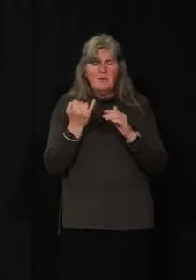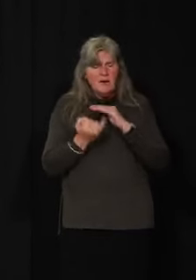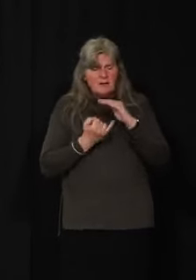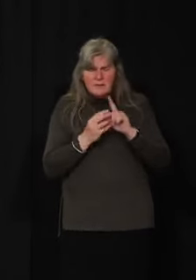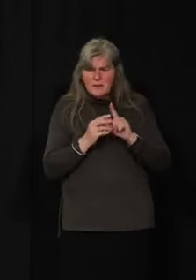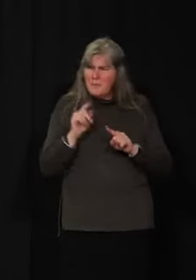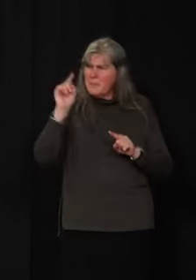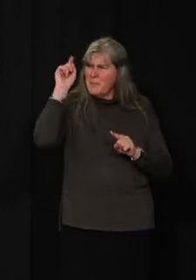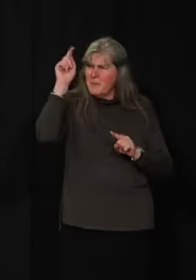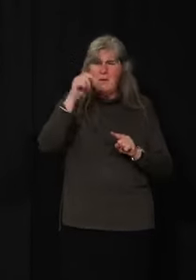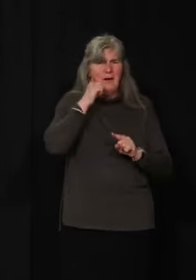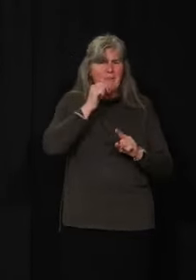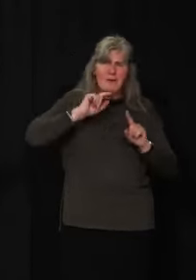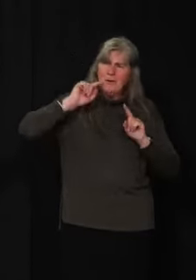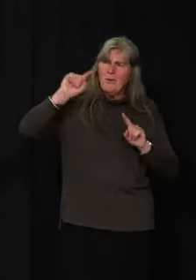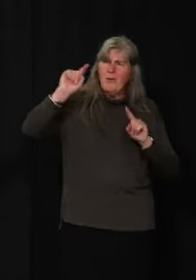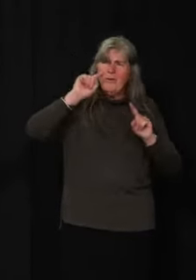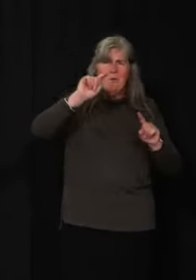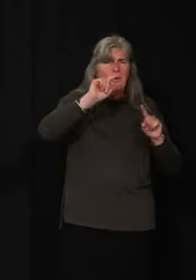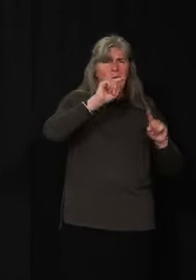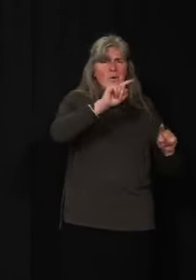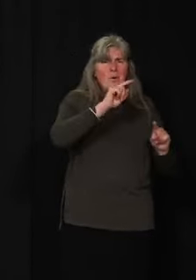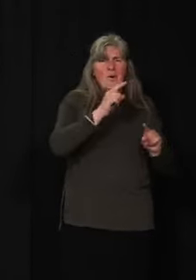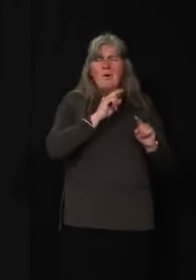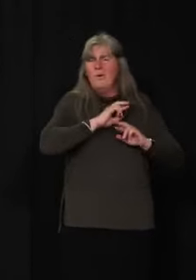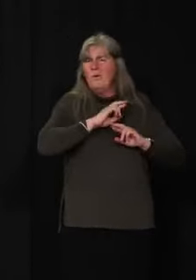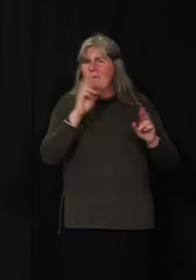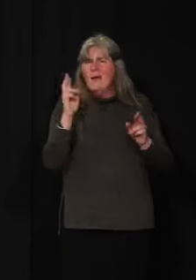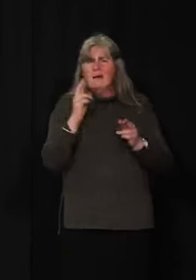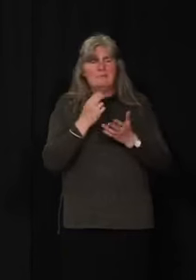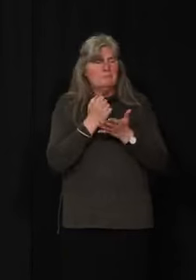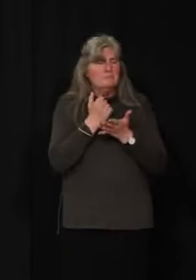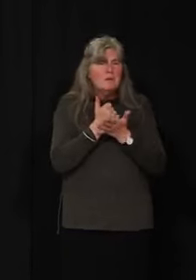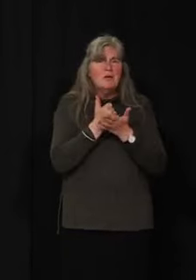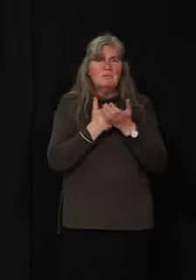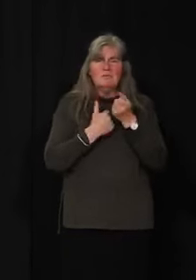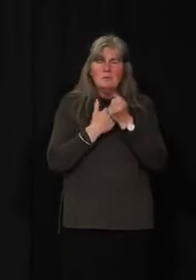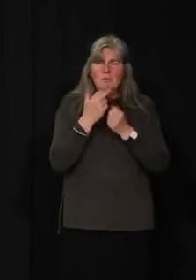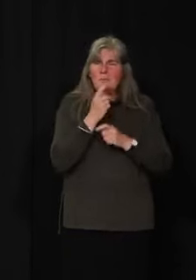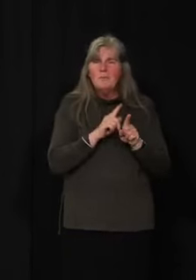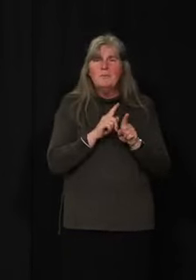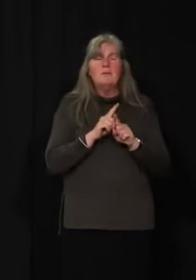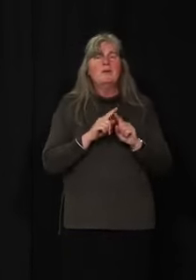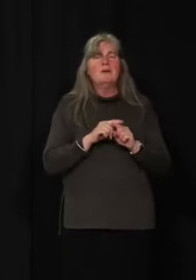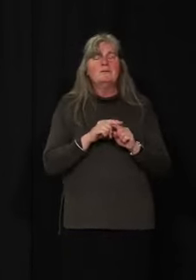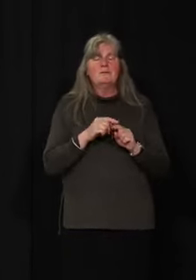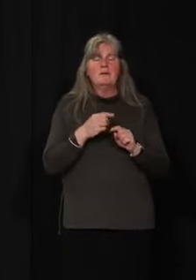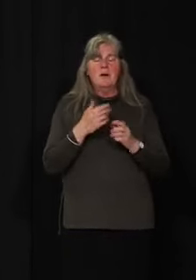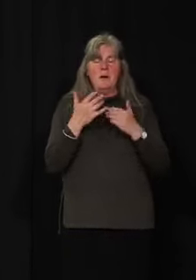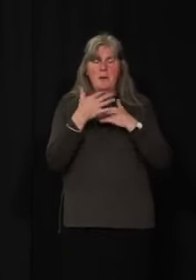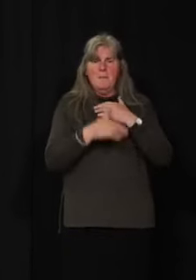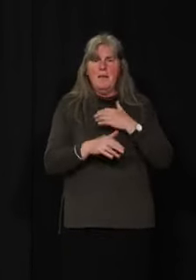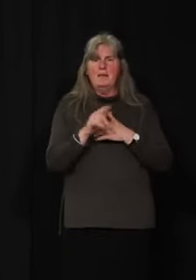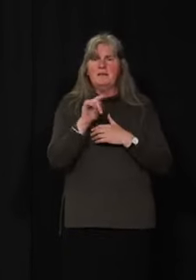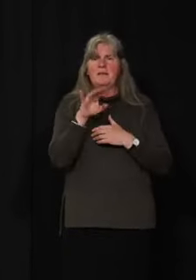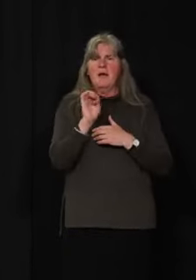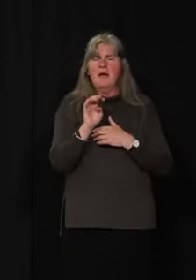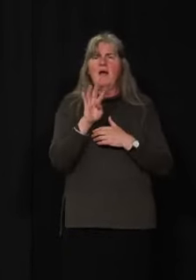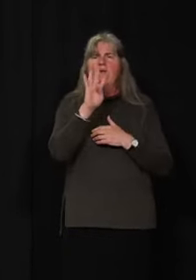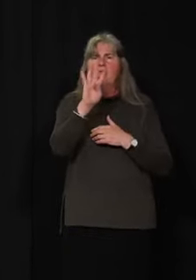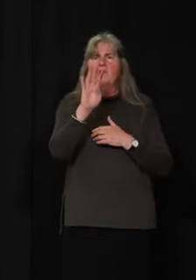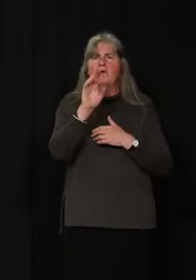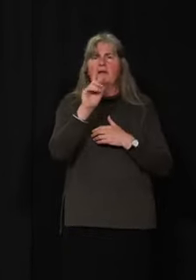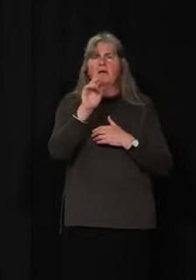a daily basis. Thank you to them for their ongoing work. Blood Ties, Four Directions, offer harm reduction